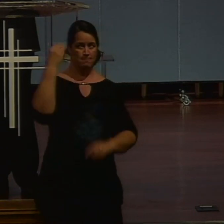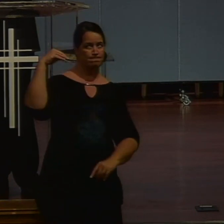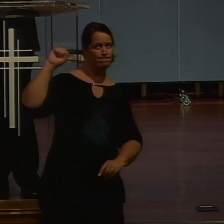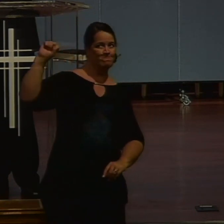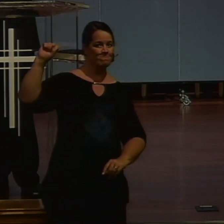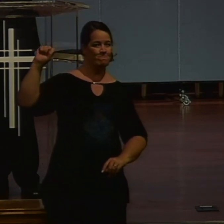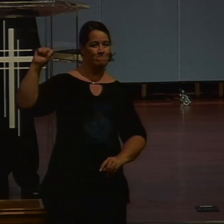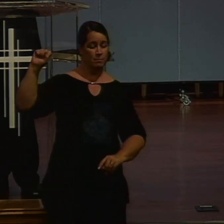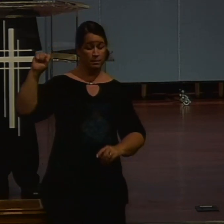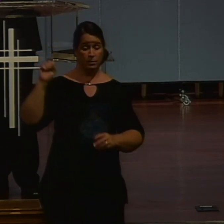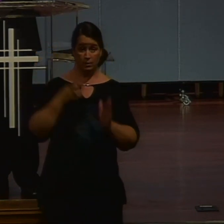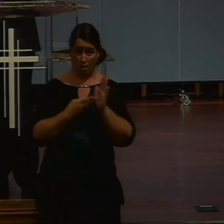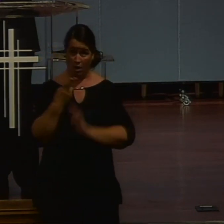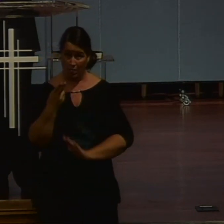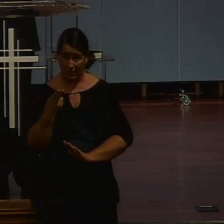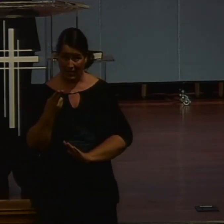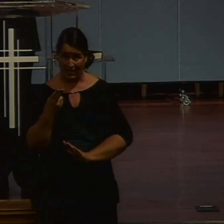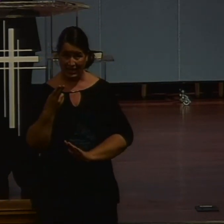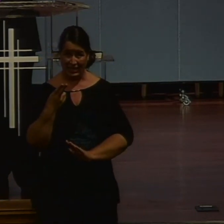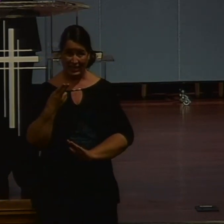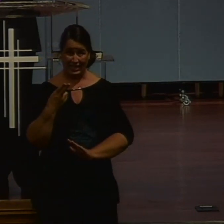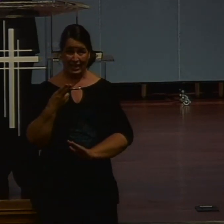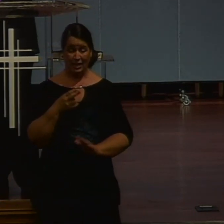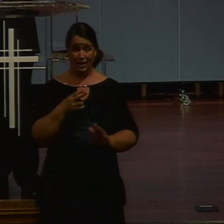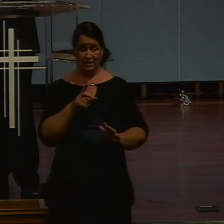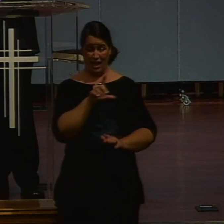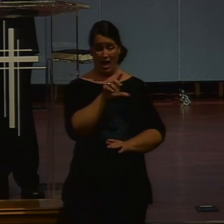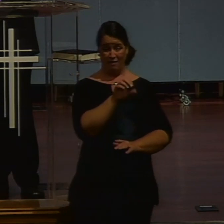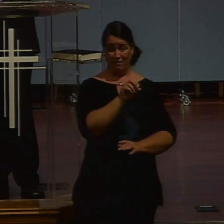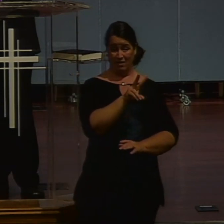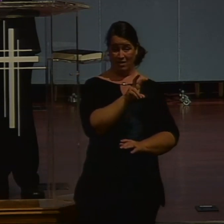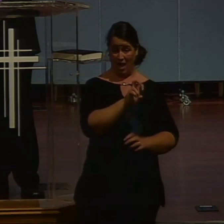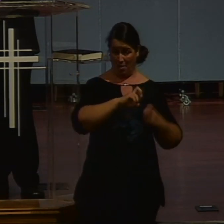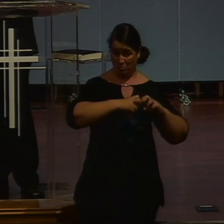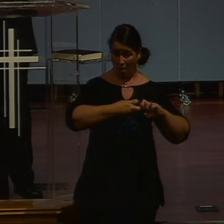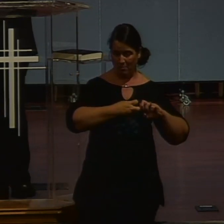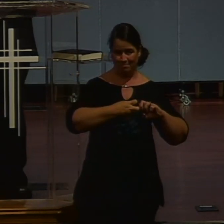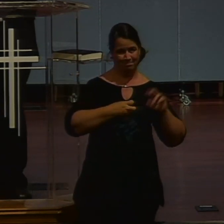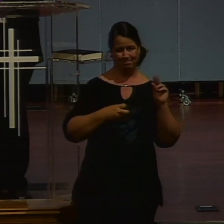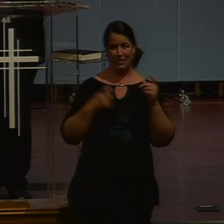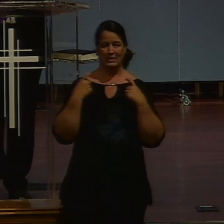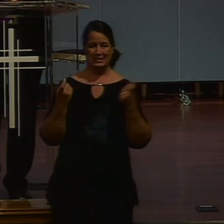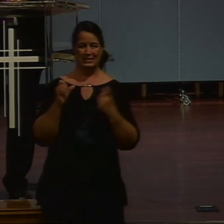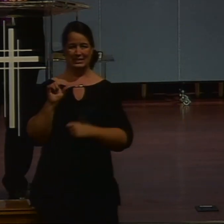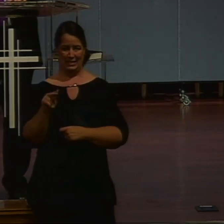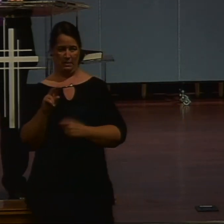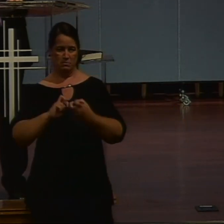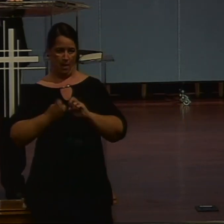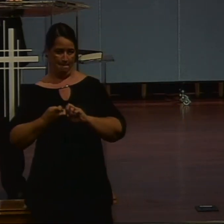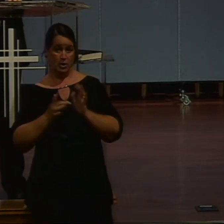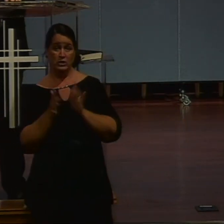you the truth. They don't have a love problem. They have a sin problem. They have an obedience problem. Because Jesus said. If you love me.